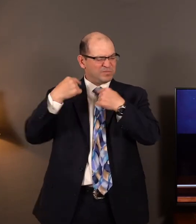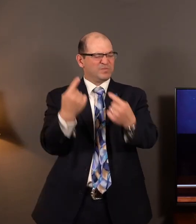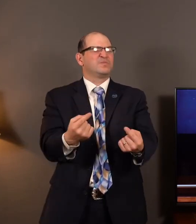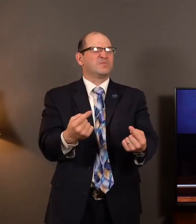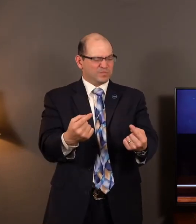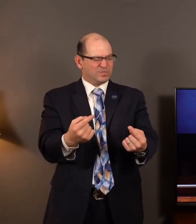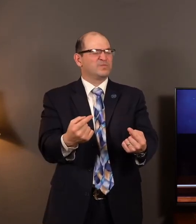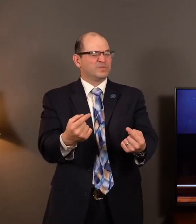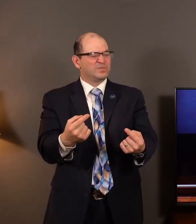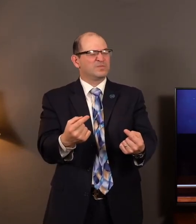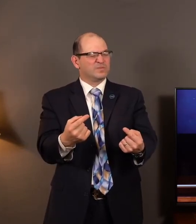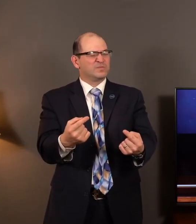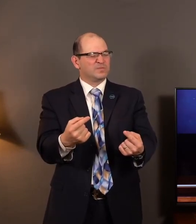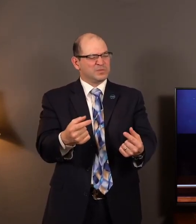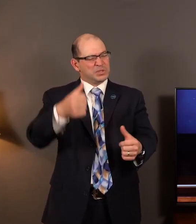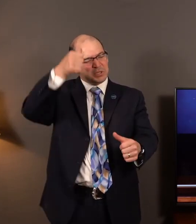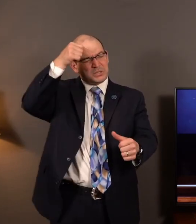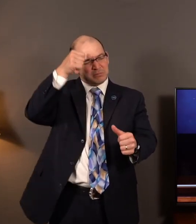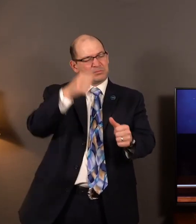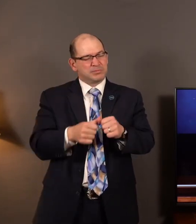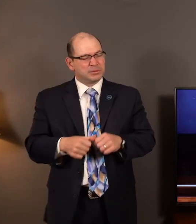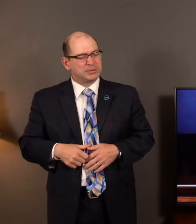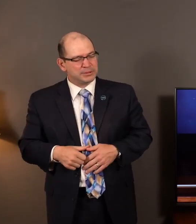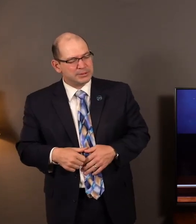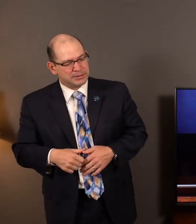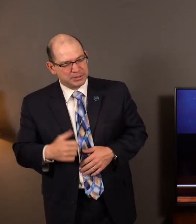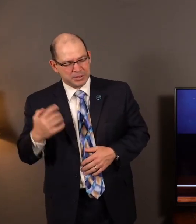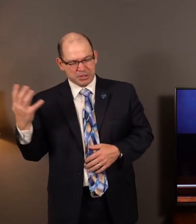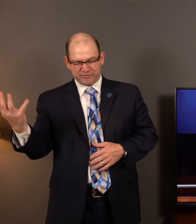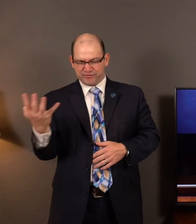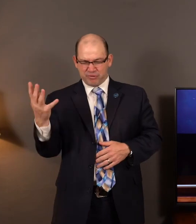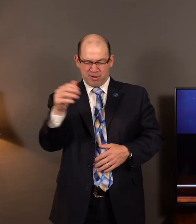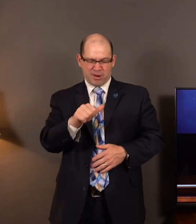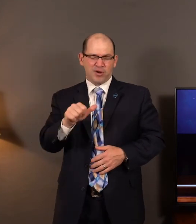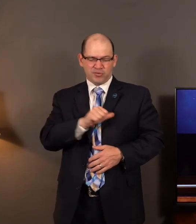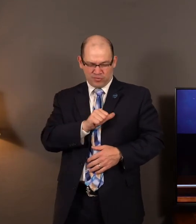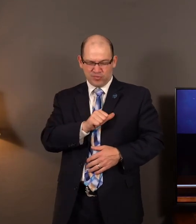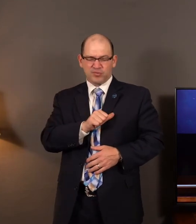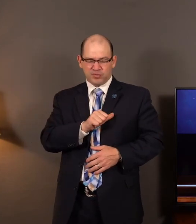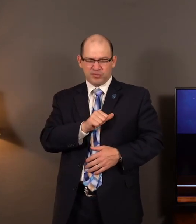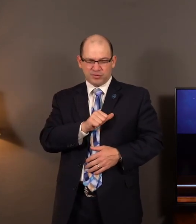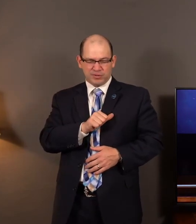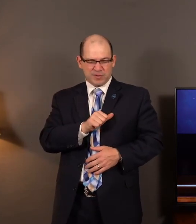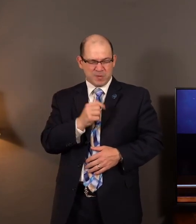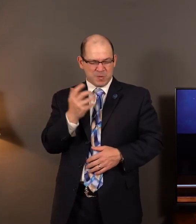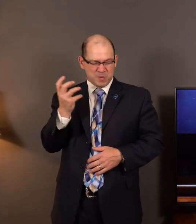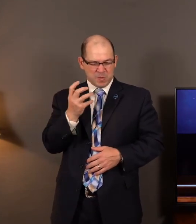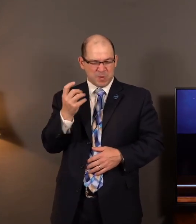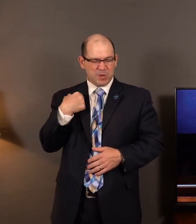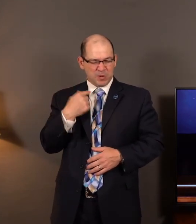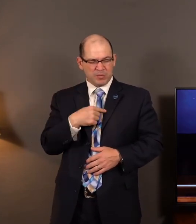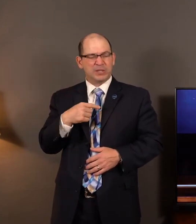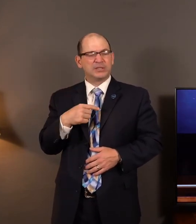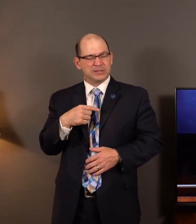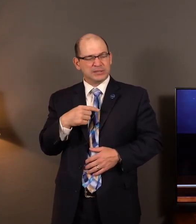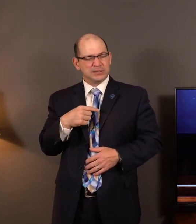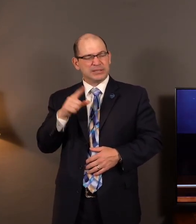May we be reminded of the attitude and the spirit that we need to possess as a follower of Christ to do something.